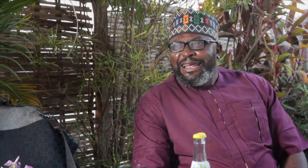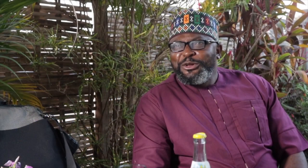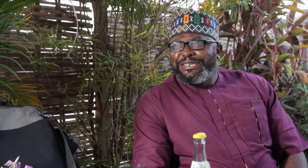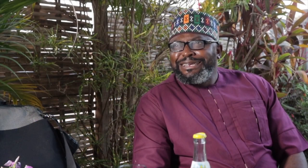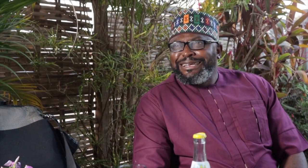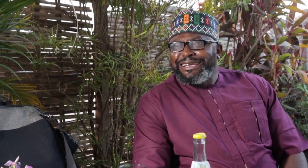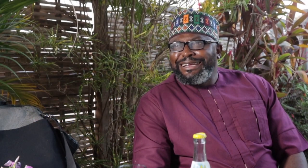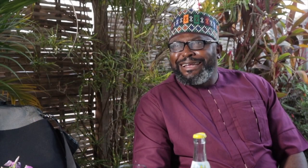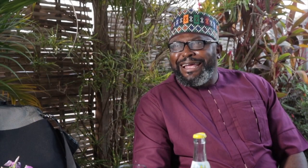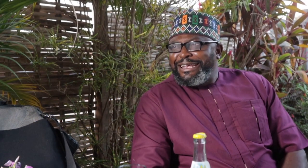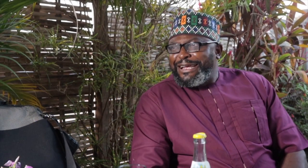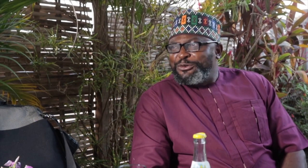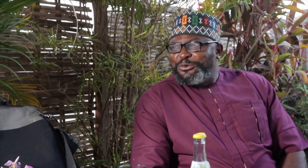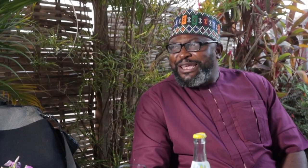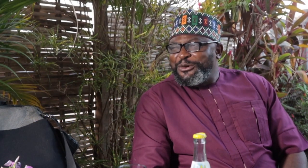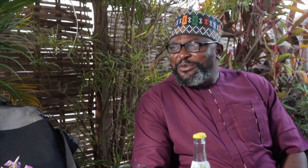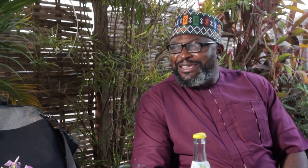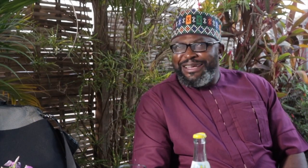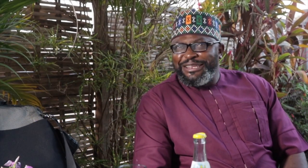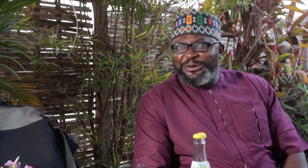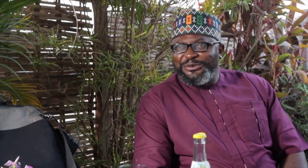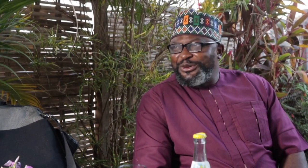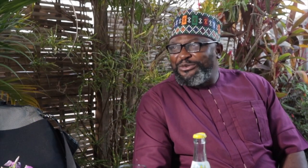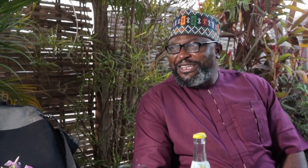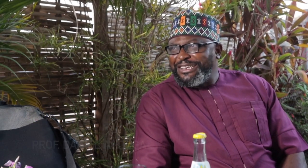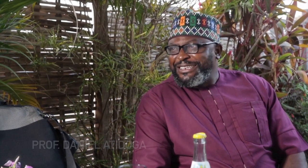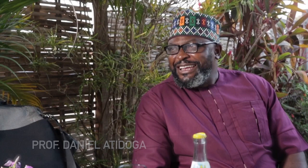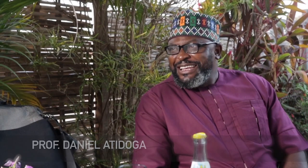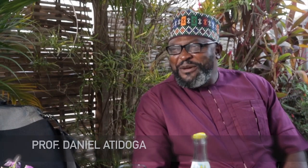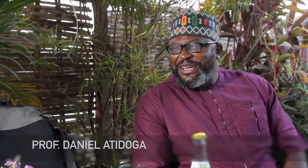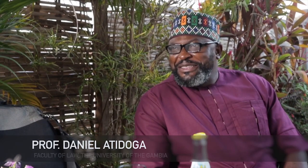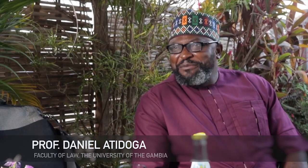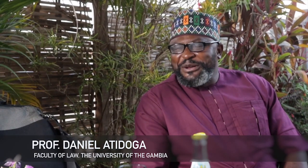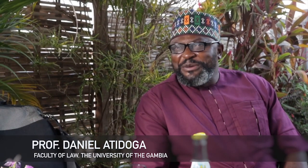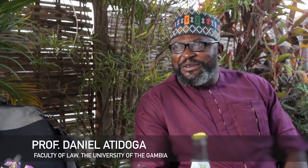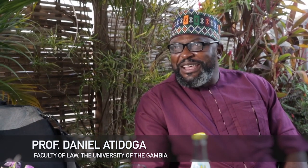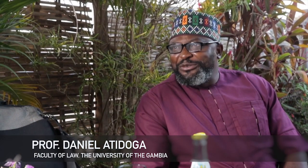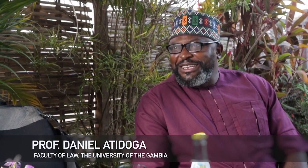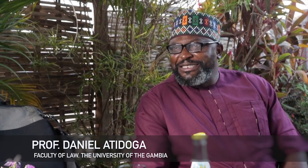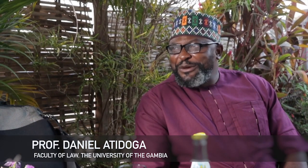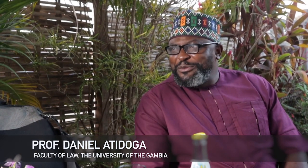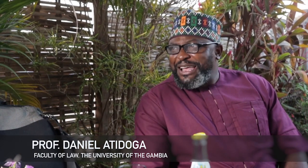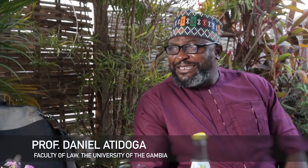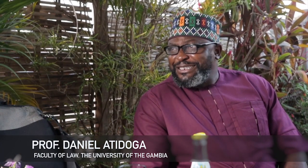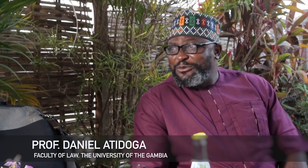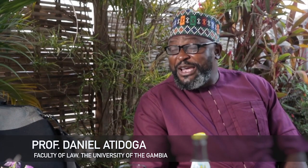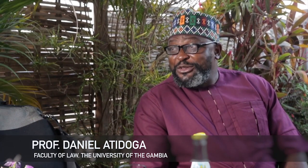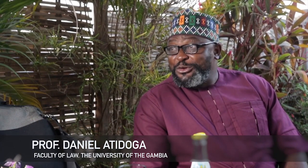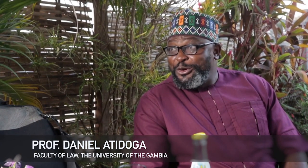You see, I can't do without coming here now for three days. And by the time I come after three days, they will be asking, where did you go